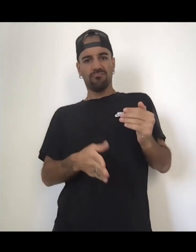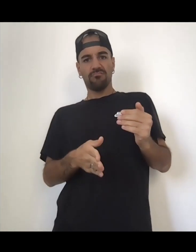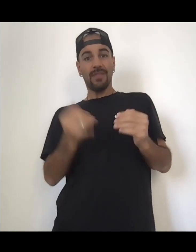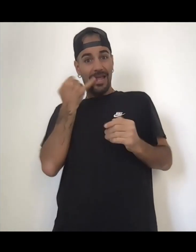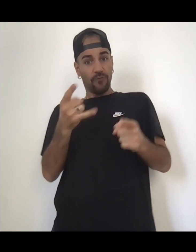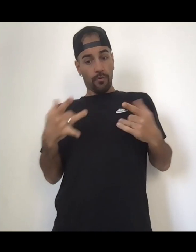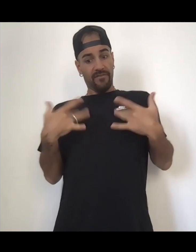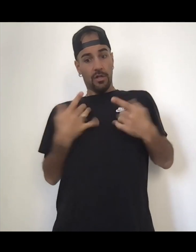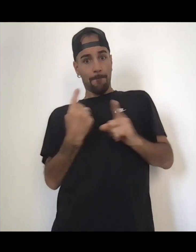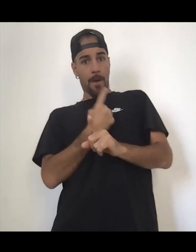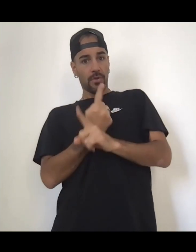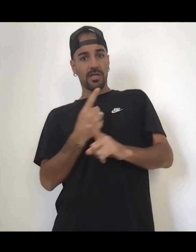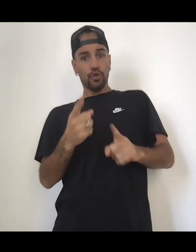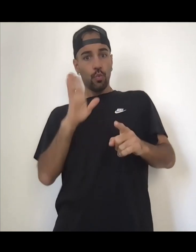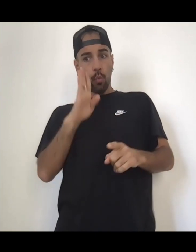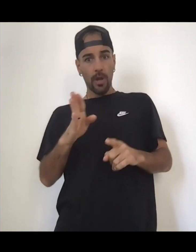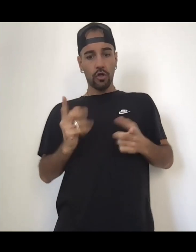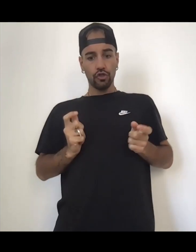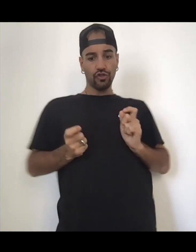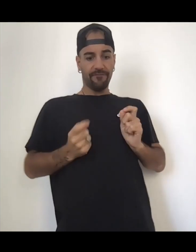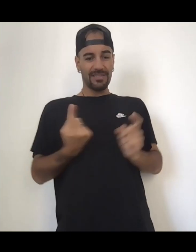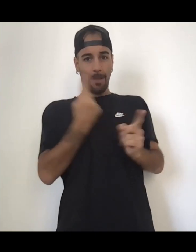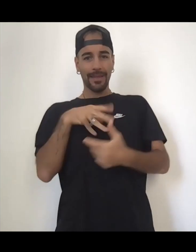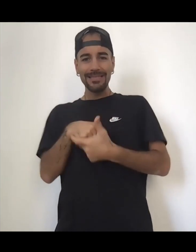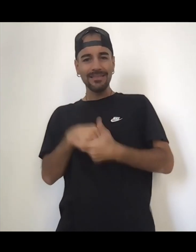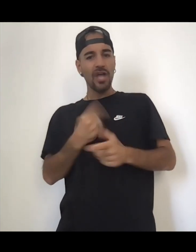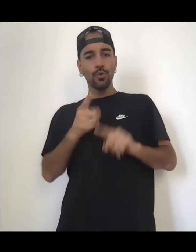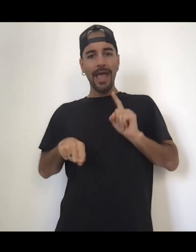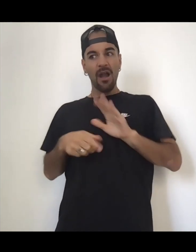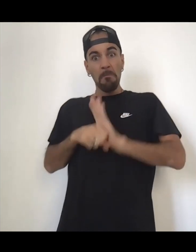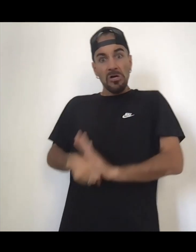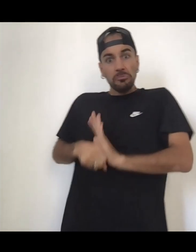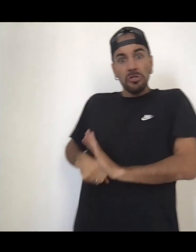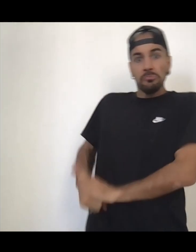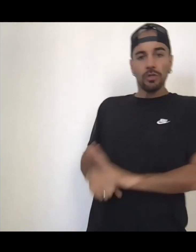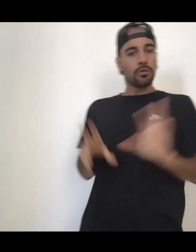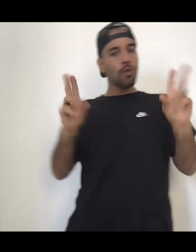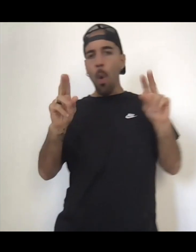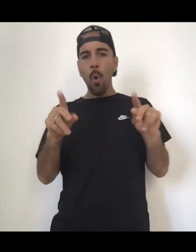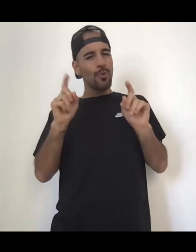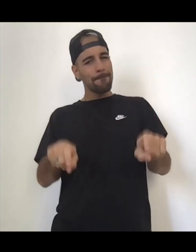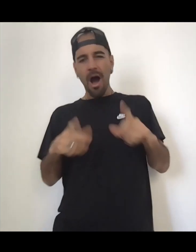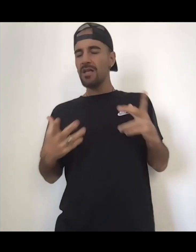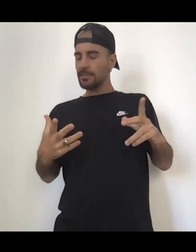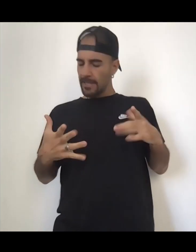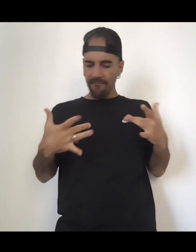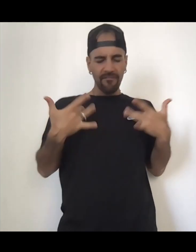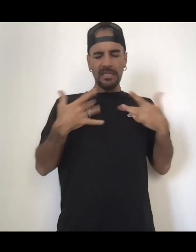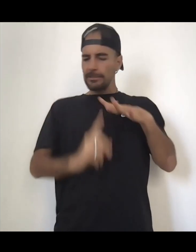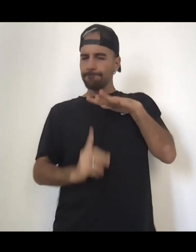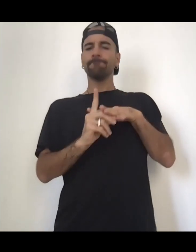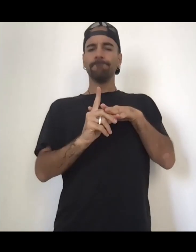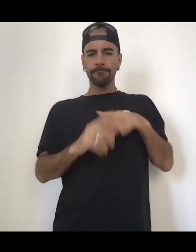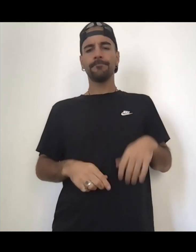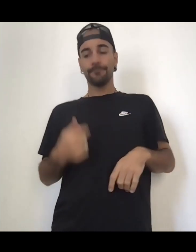when you do, you'll come out in a different way. I have, true, I actually have the new moon in Scorpio was the oracle card that I pulled and it says